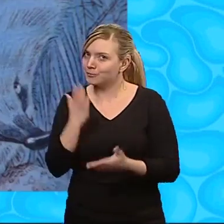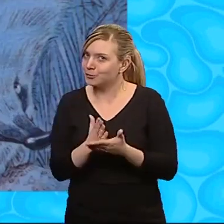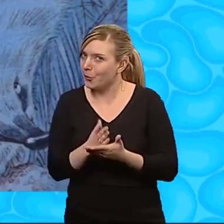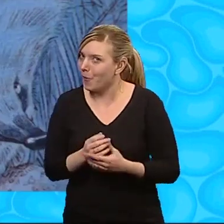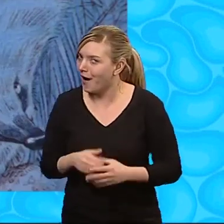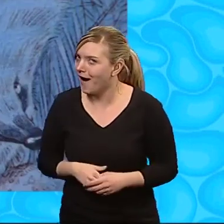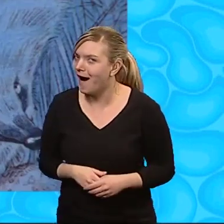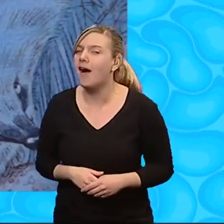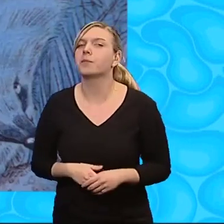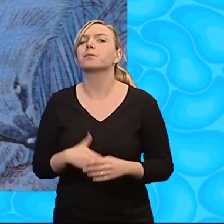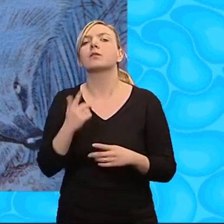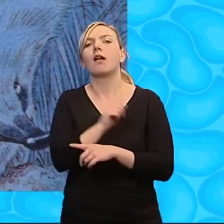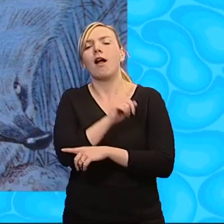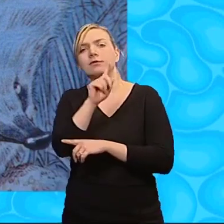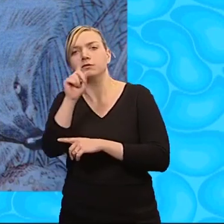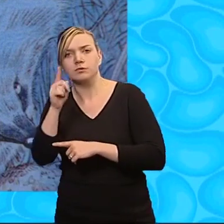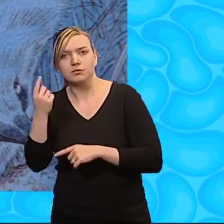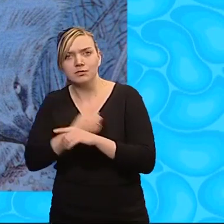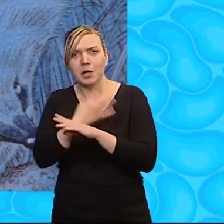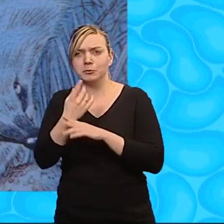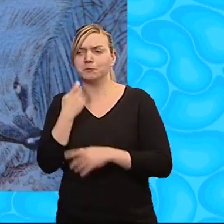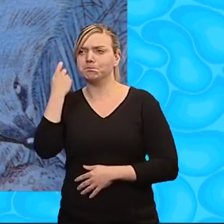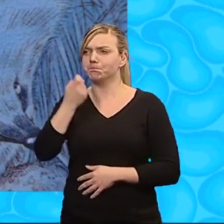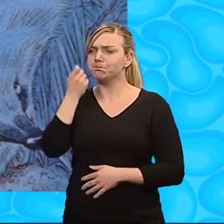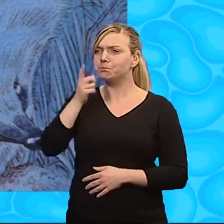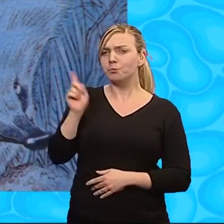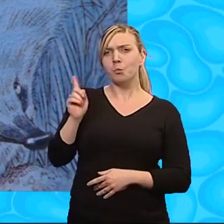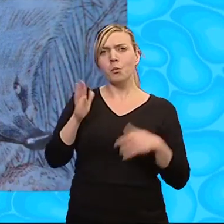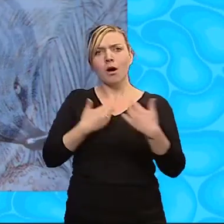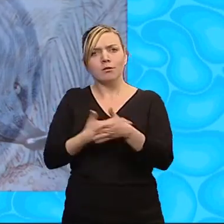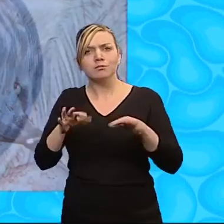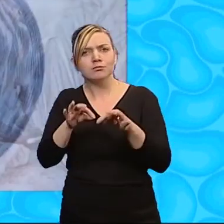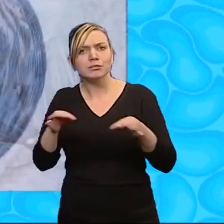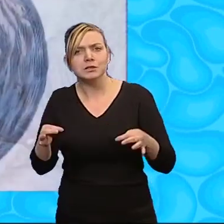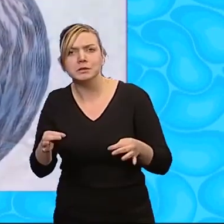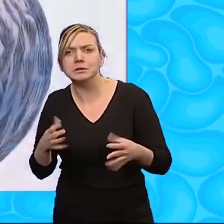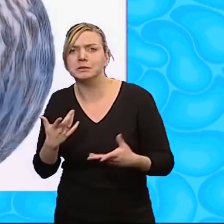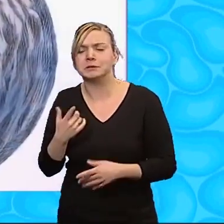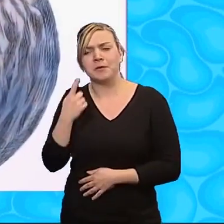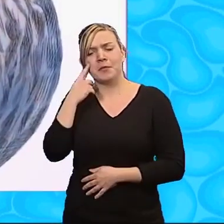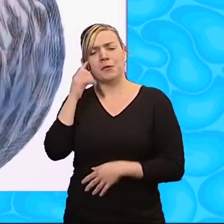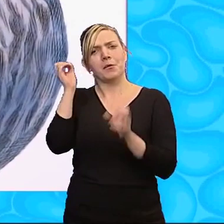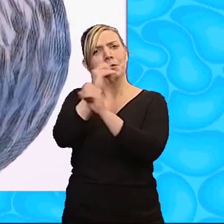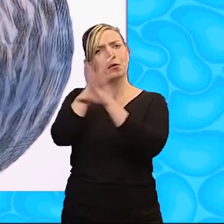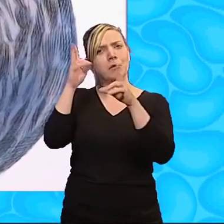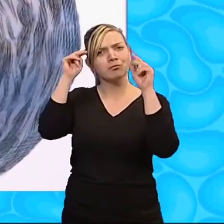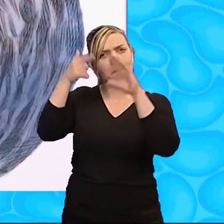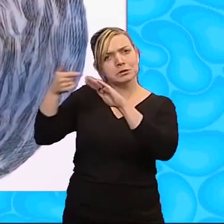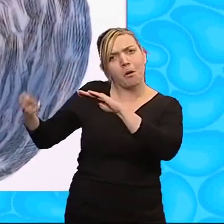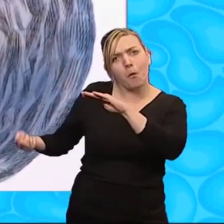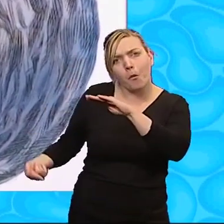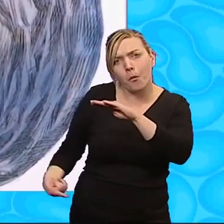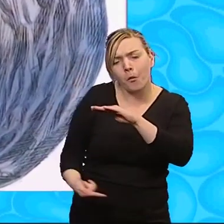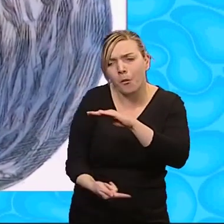Later, Hedgehog wondered what present to give his friend. Hedgehog thought about Under the Earth, where Rabbit was fast